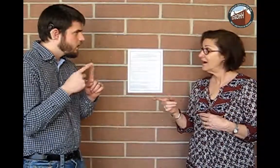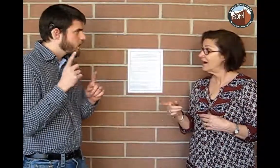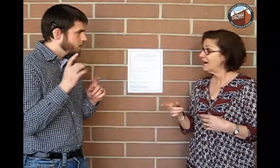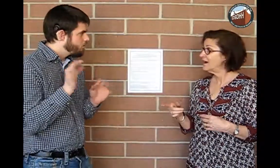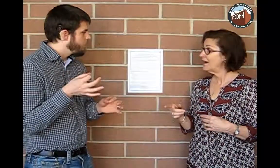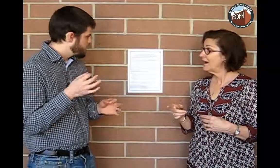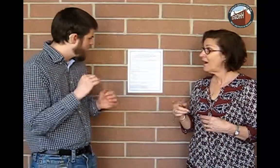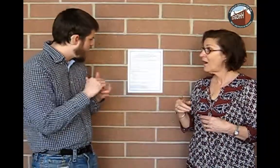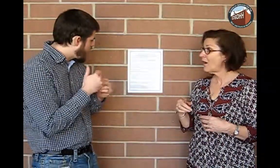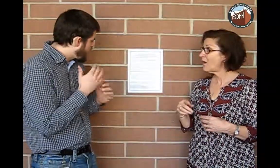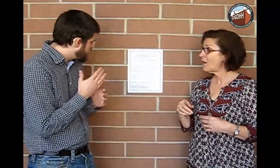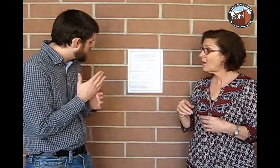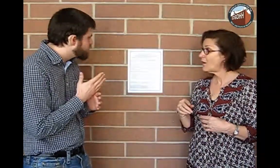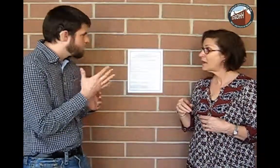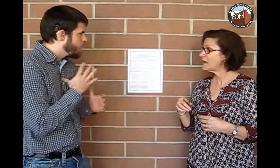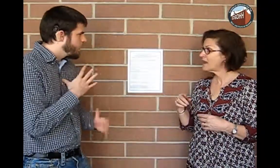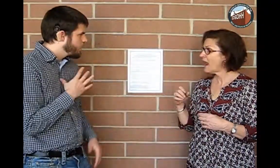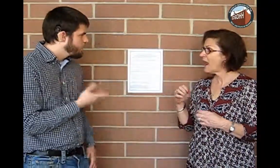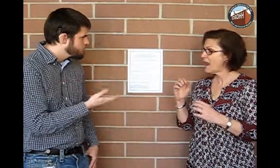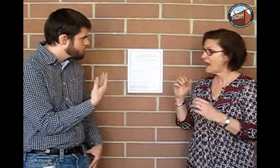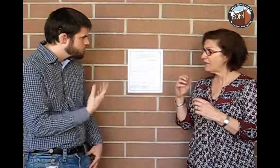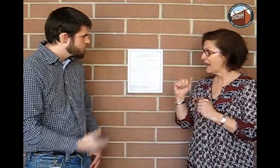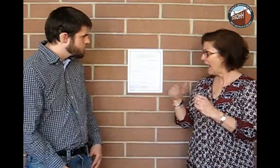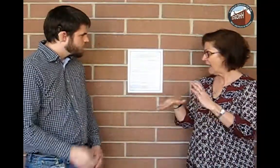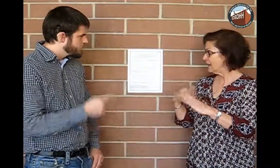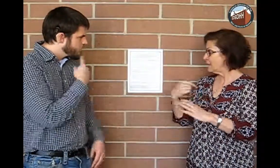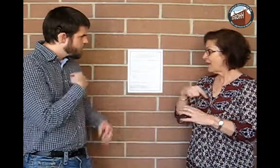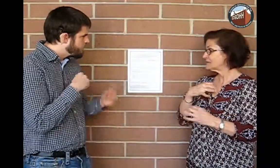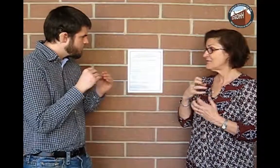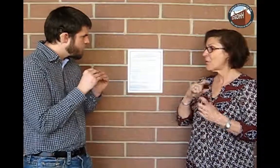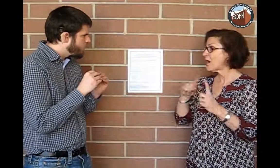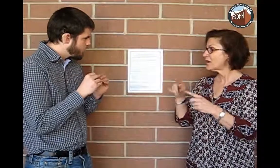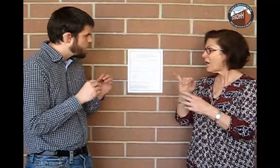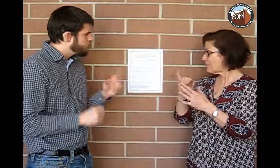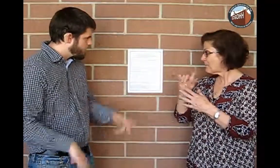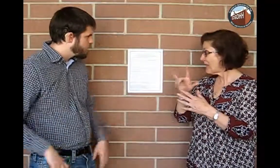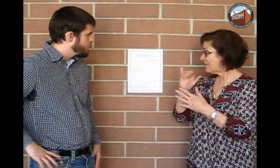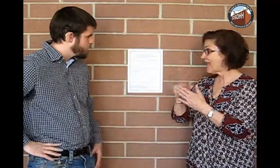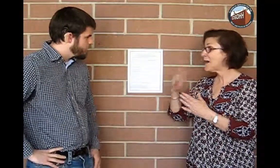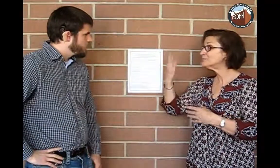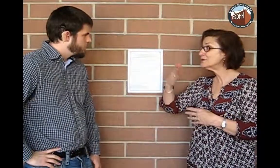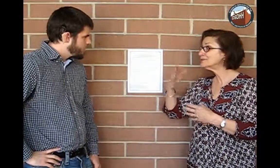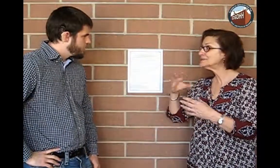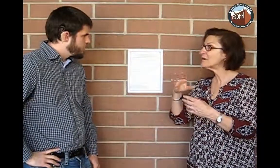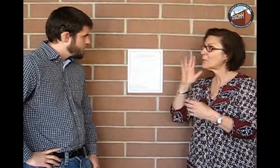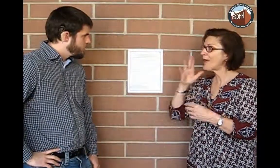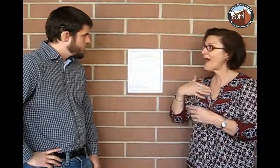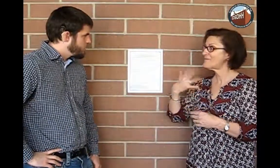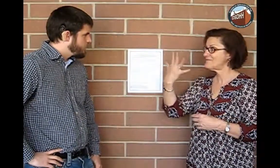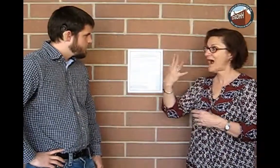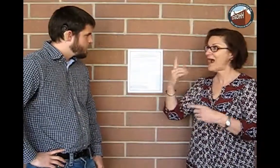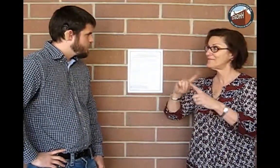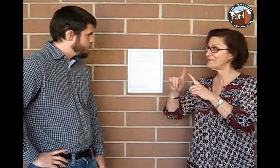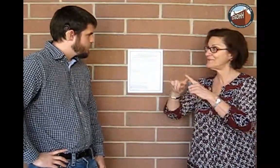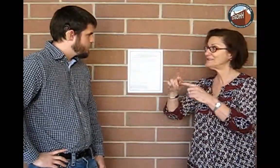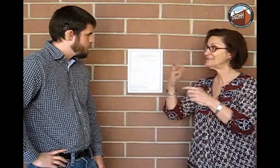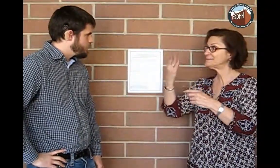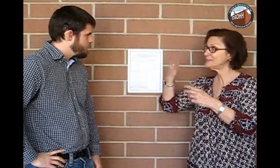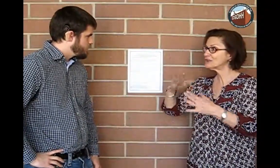of people that didn't for example be